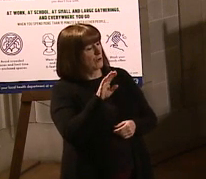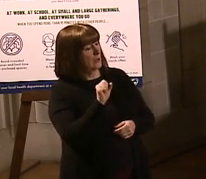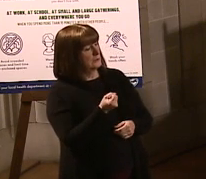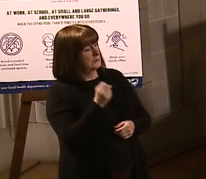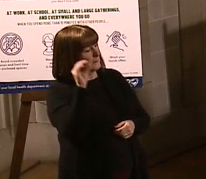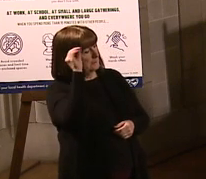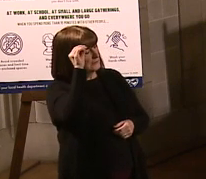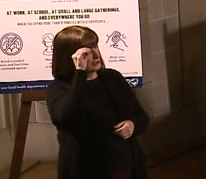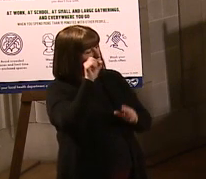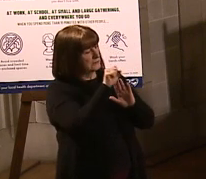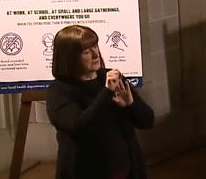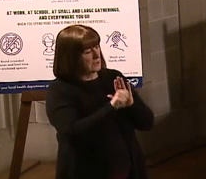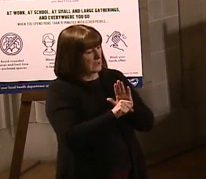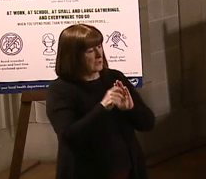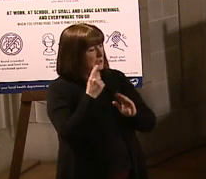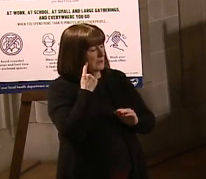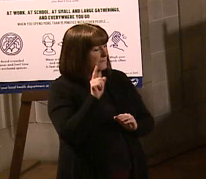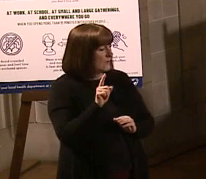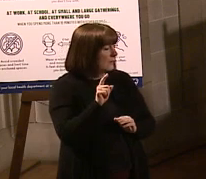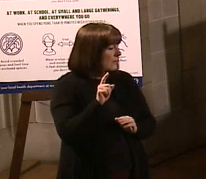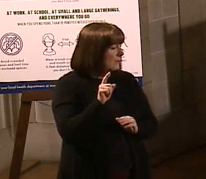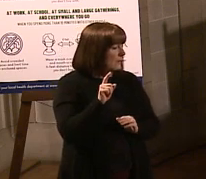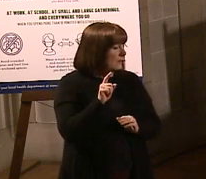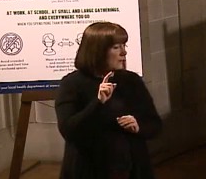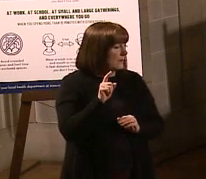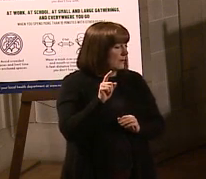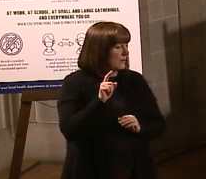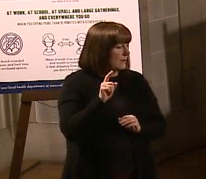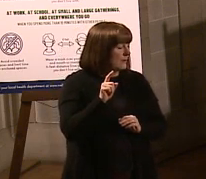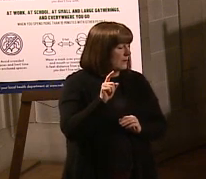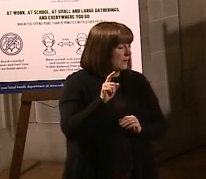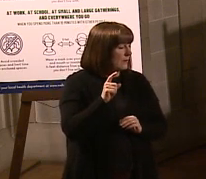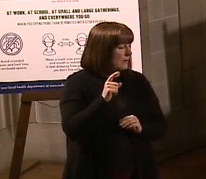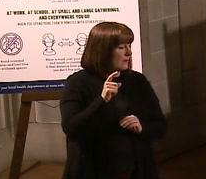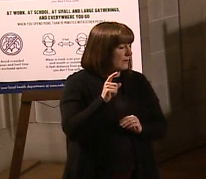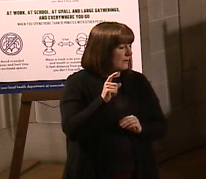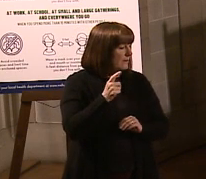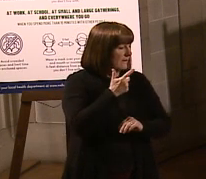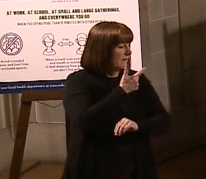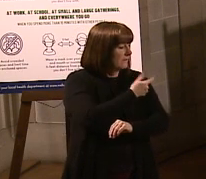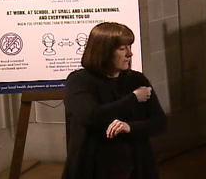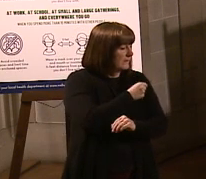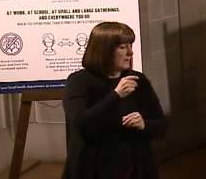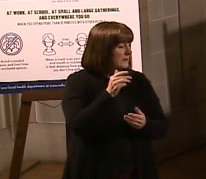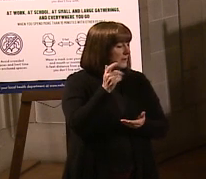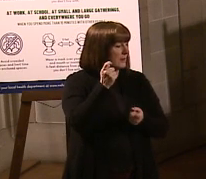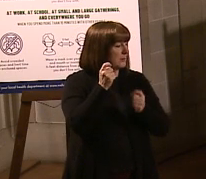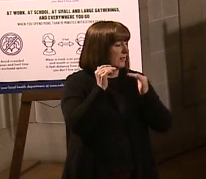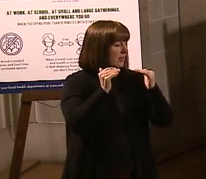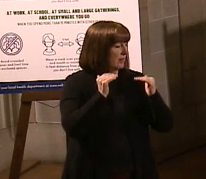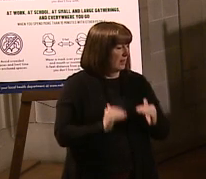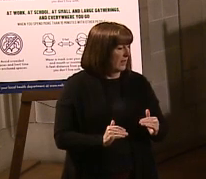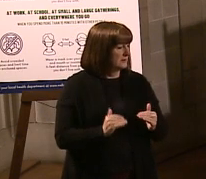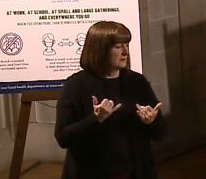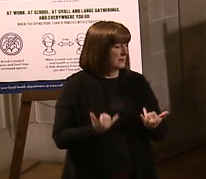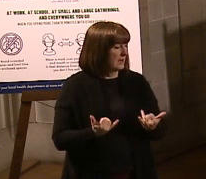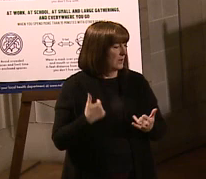states in terms of doses received versus injected has slipped as of yesterday, Nebraska's 34th. Or